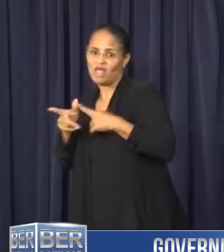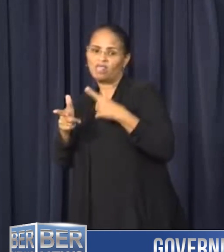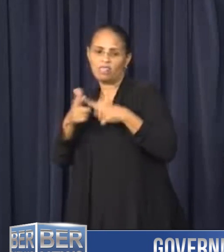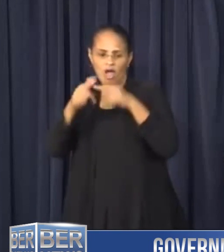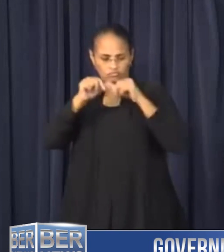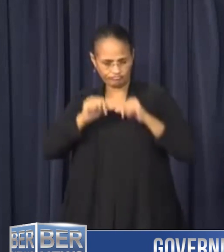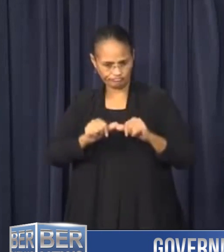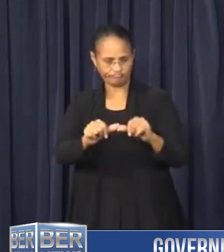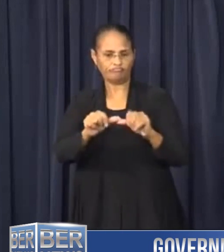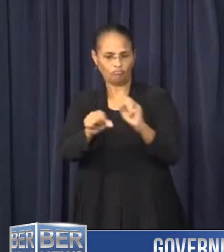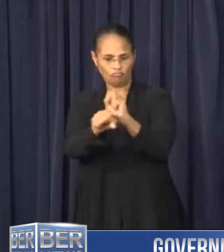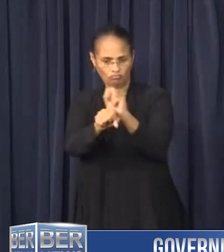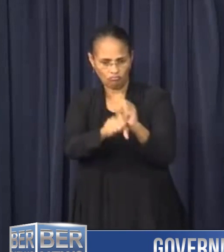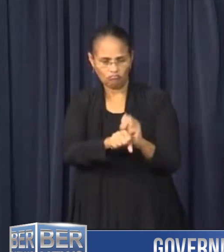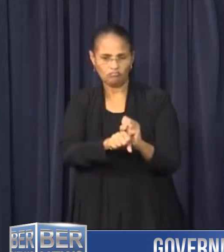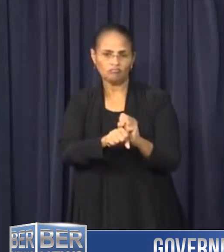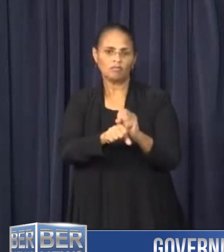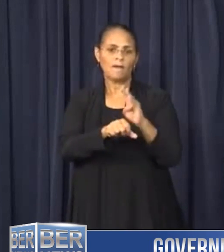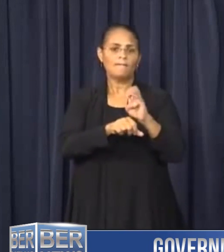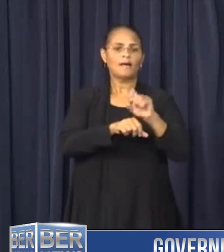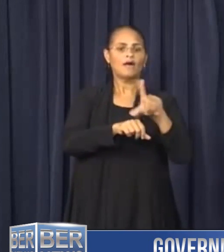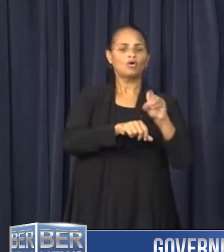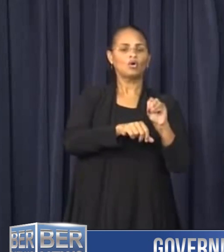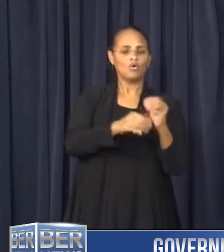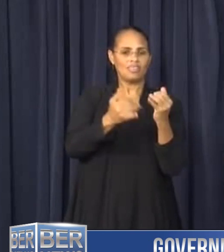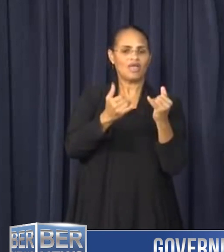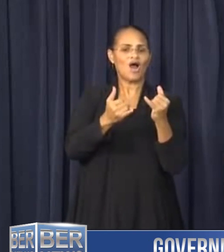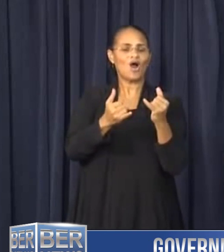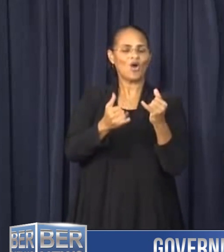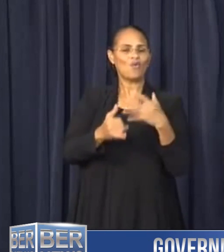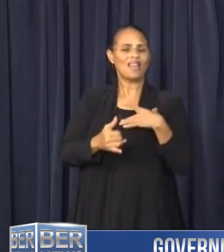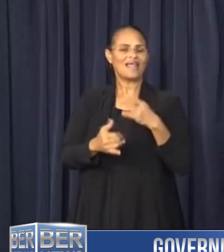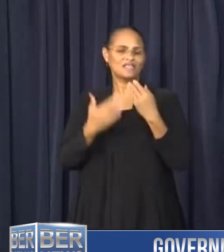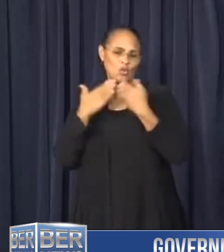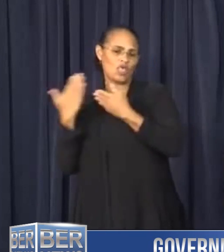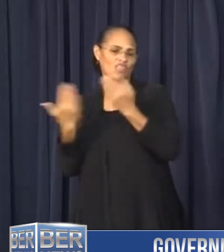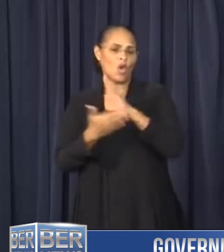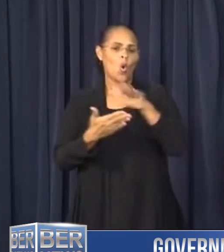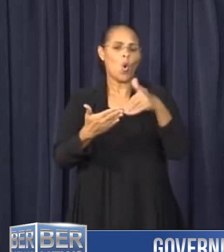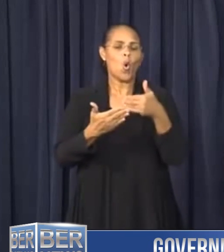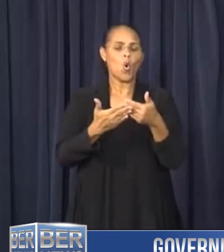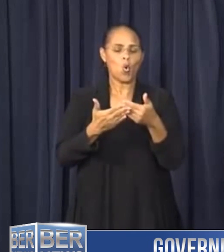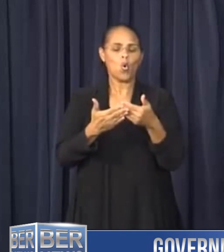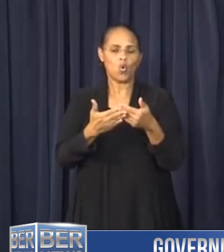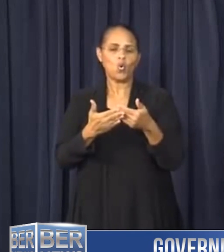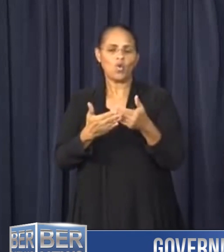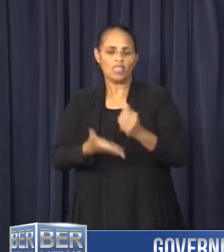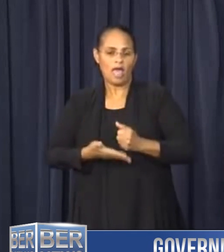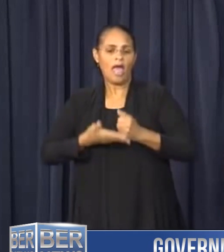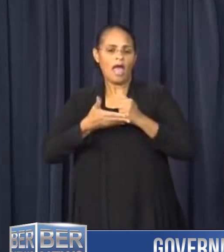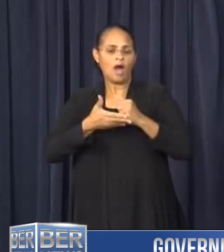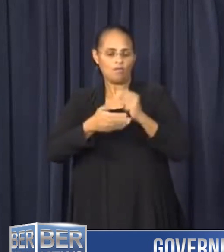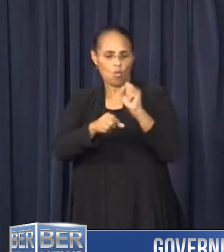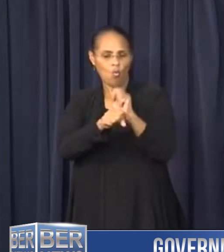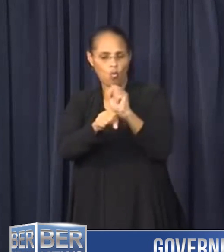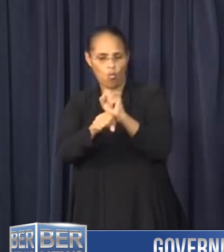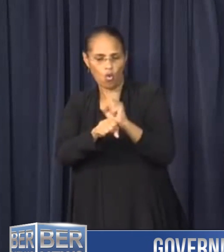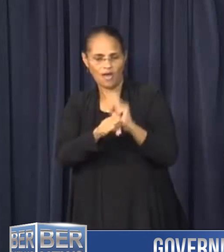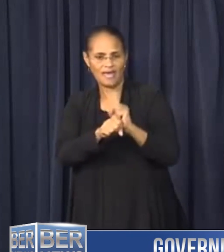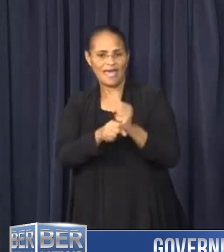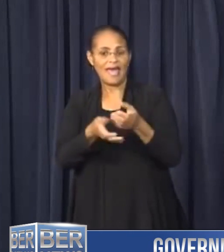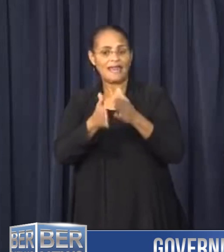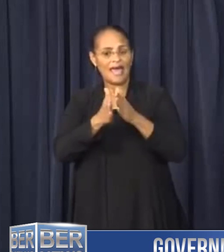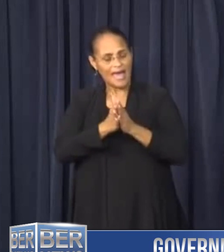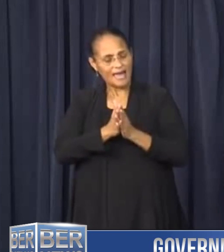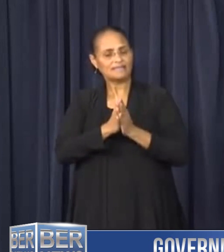working. Belko would once again like to thank all those who have been instrumental in getting the work done efficiently and safely and ask